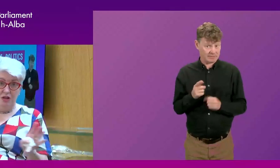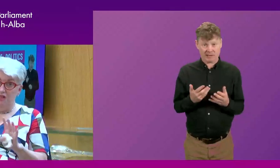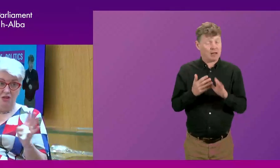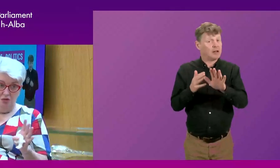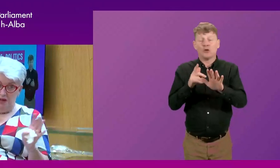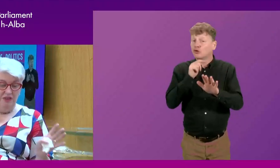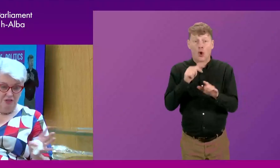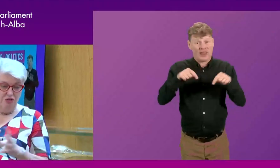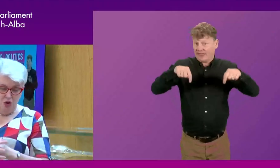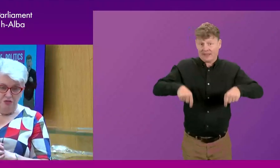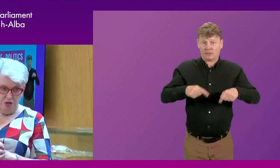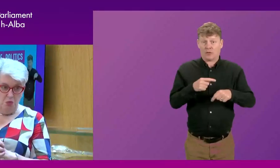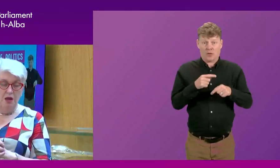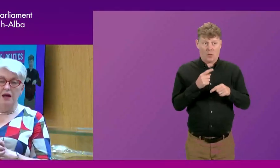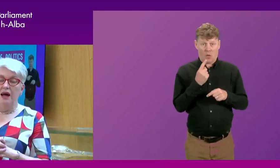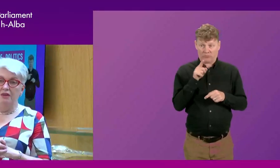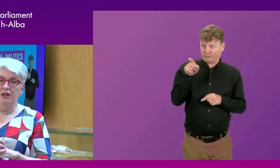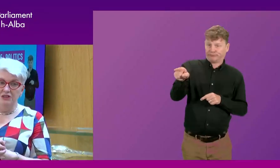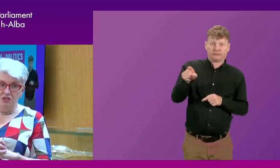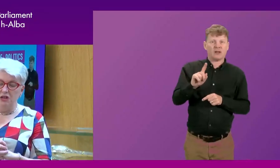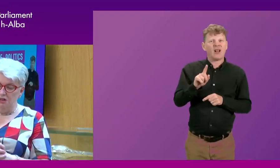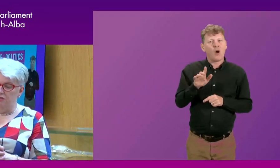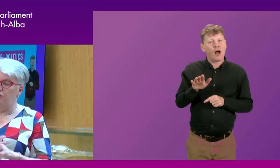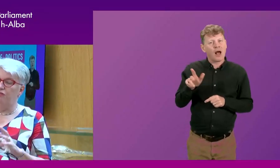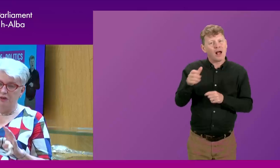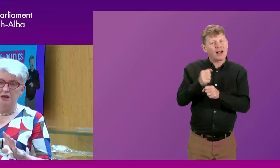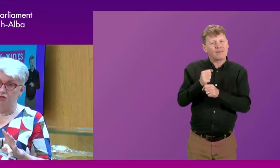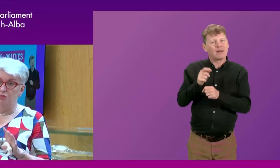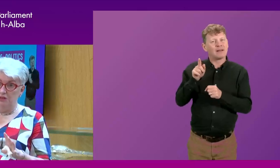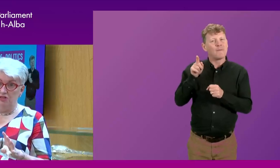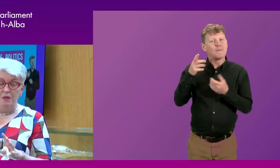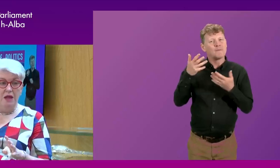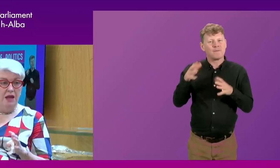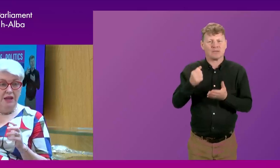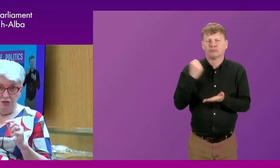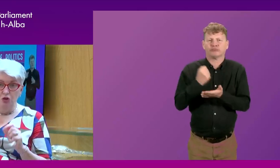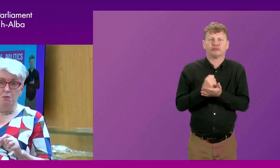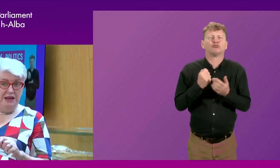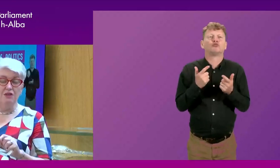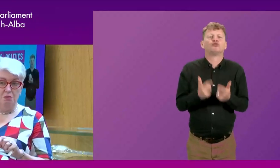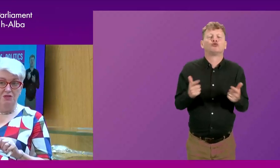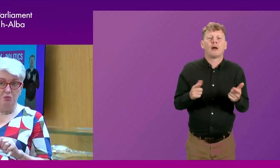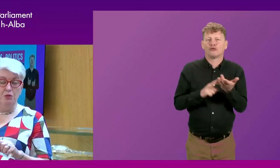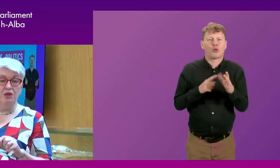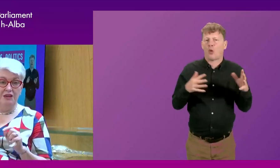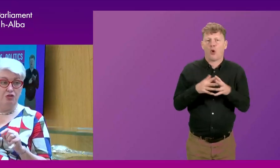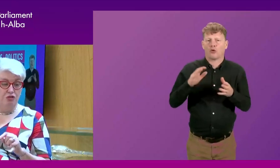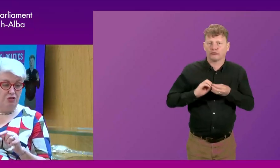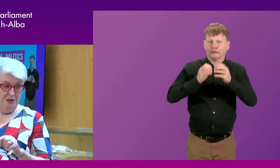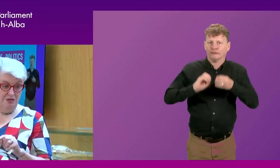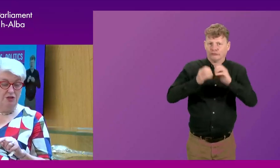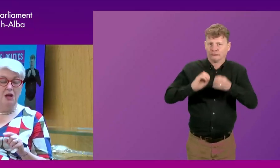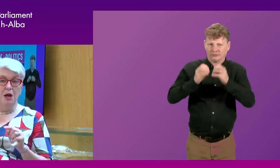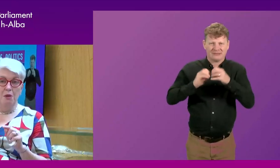just this government, I think it's true of all of them, have legislated for far too much. And if you go back to the principles, it